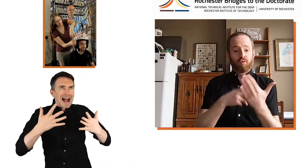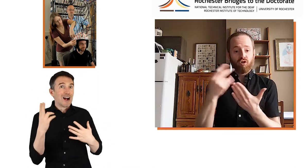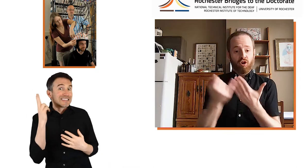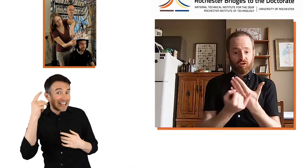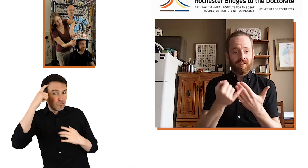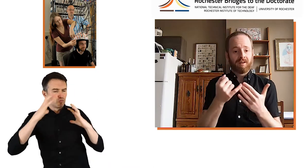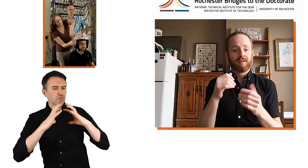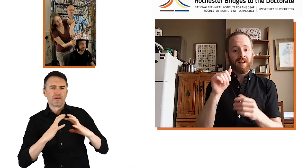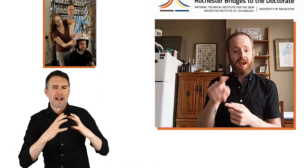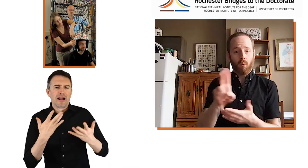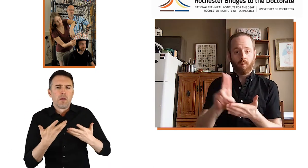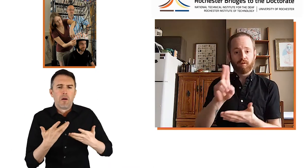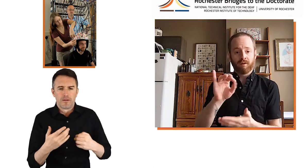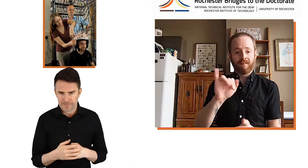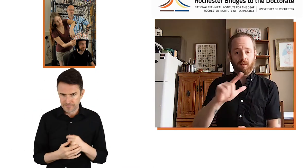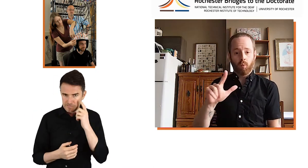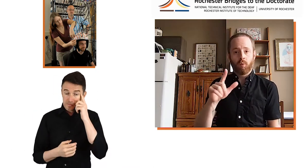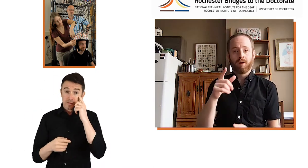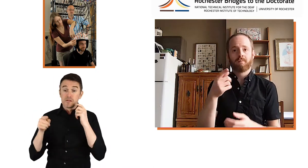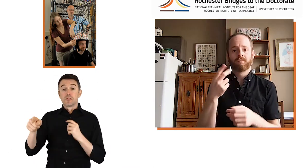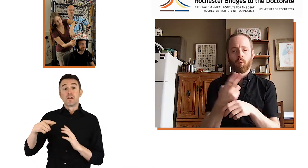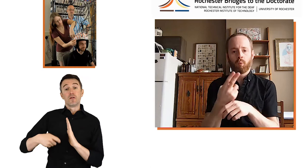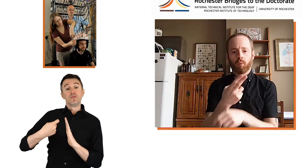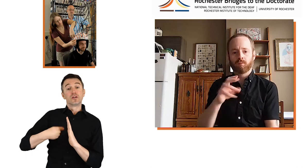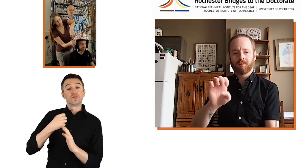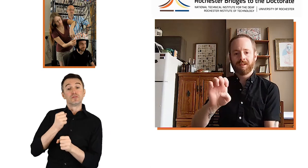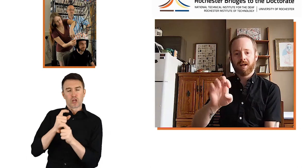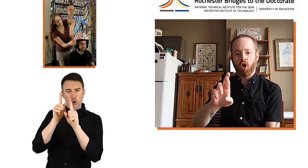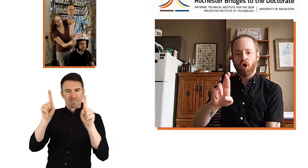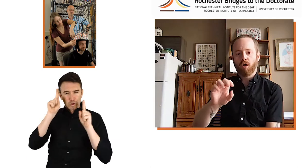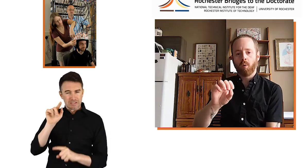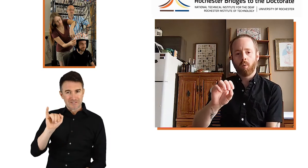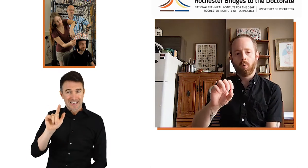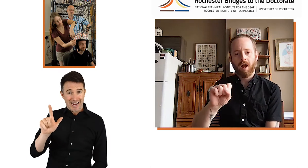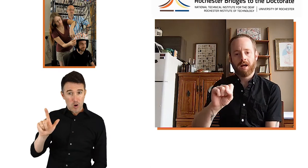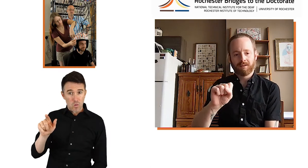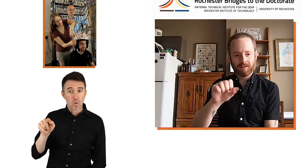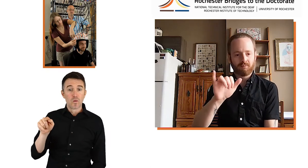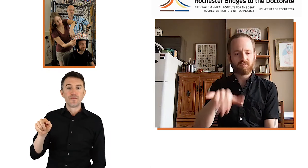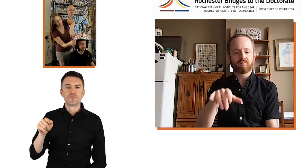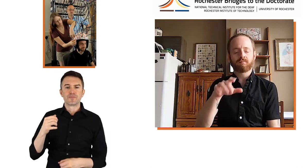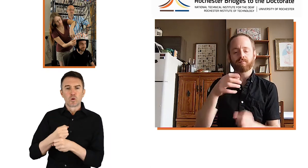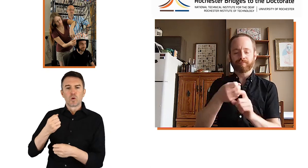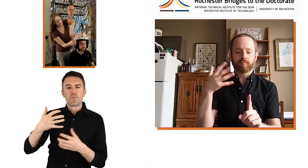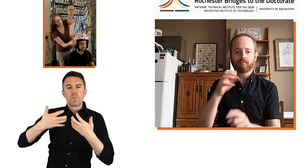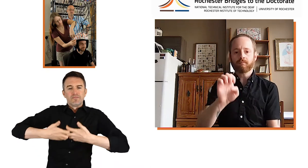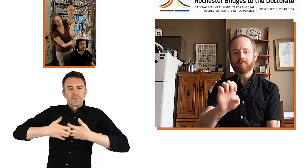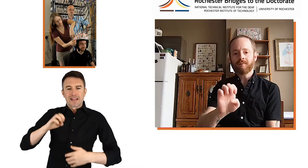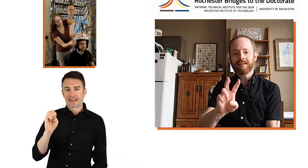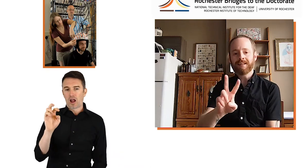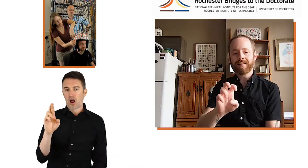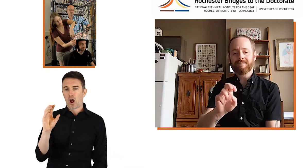So, began a new project at the University of Illinois using an EROS machine.